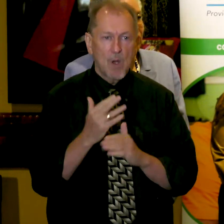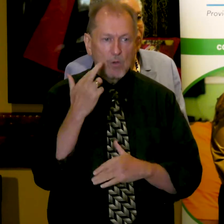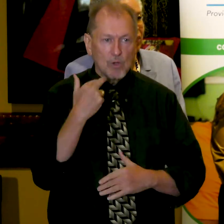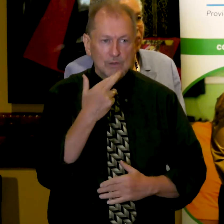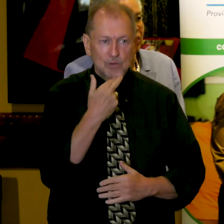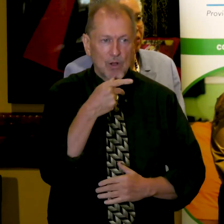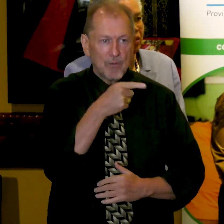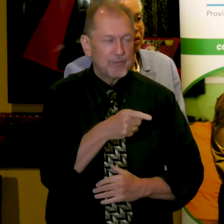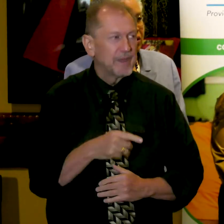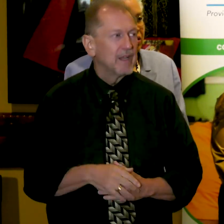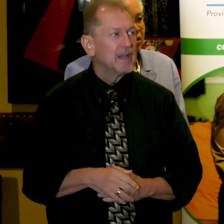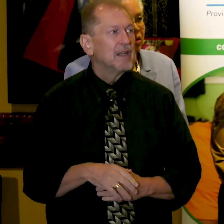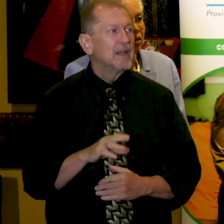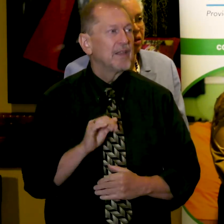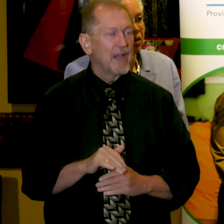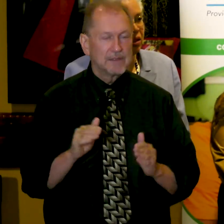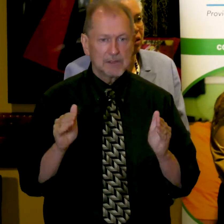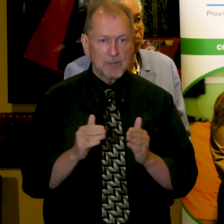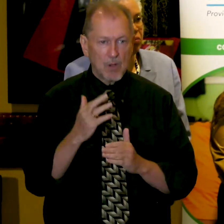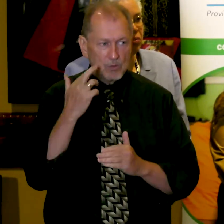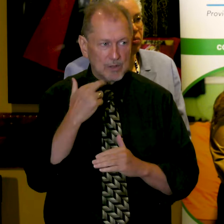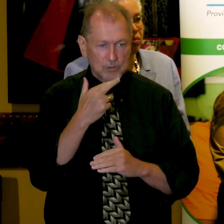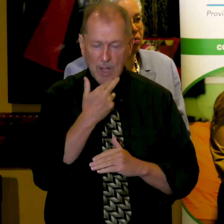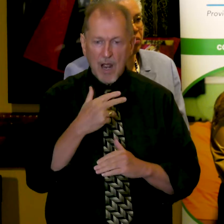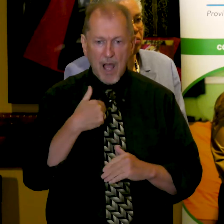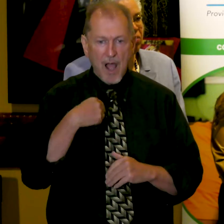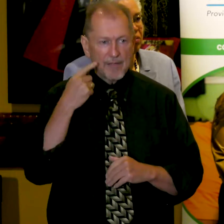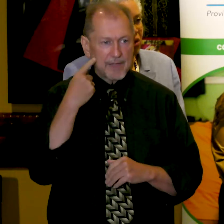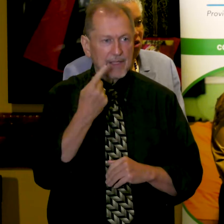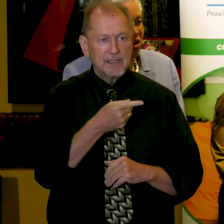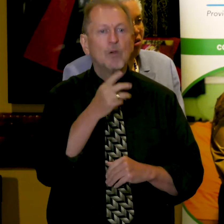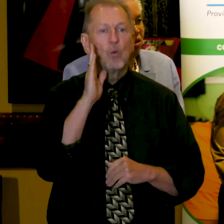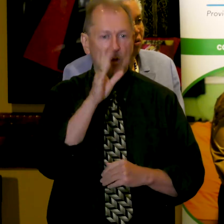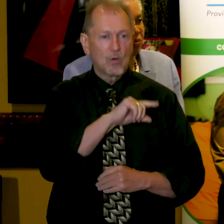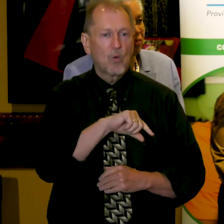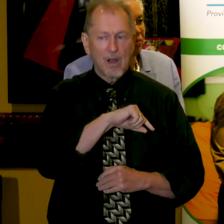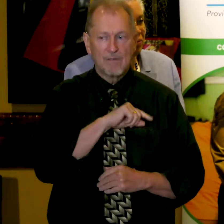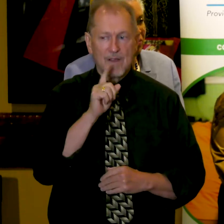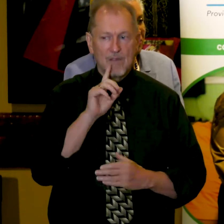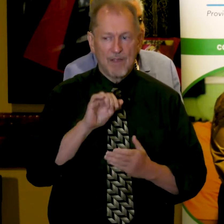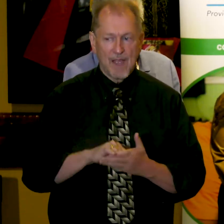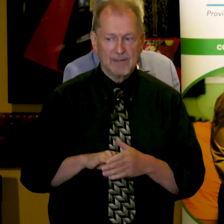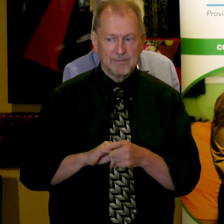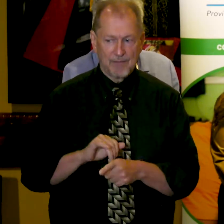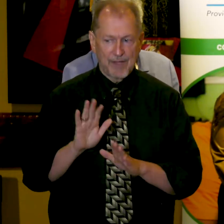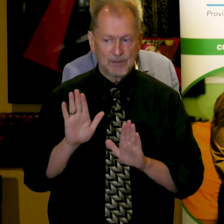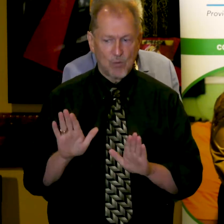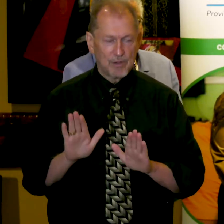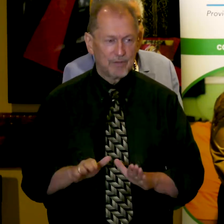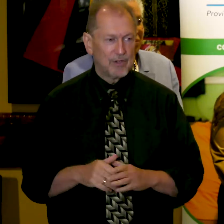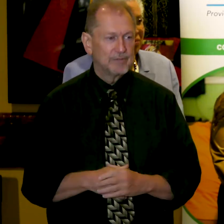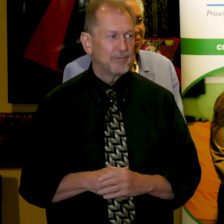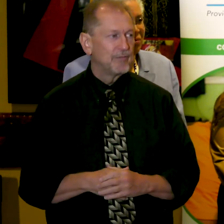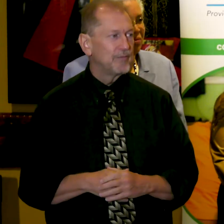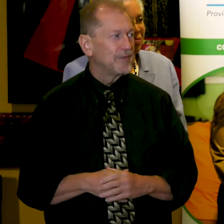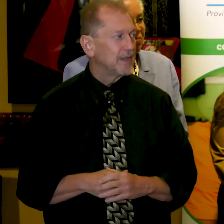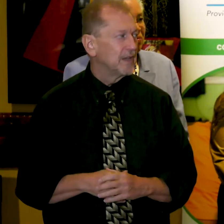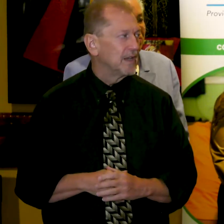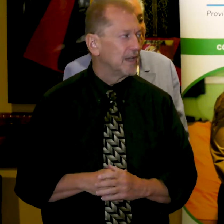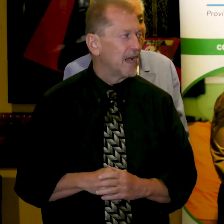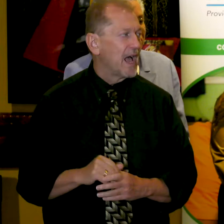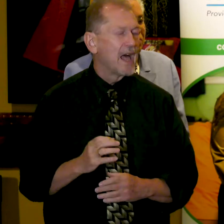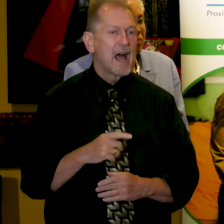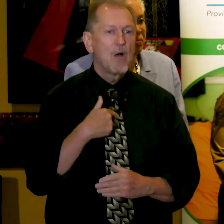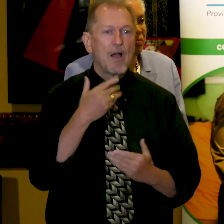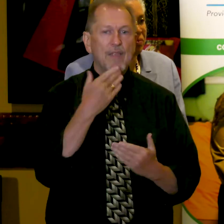restaurant's called Frida Room on 18th Street. And I think he's going to qualify. Okay. Well, thank you again. Thank you for